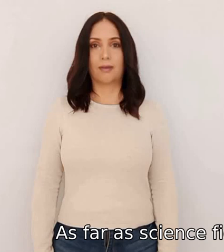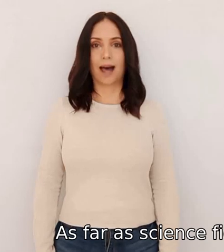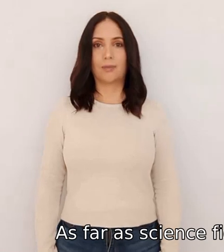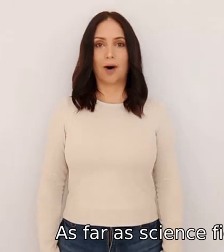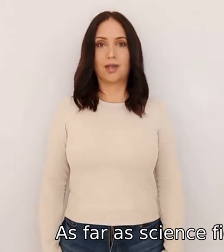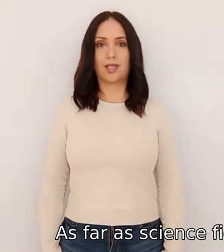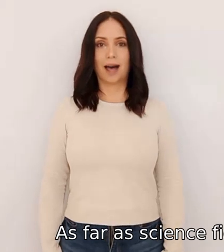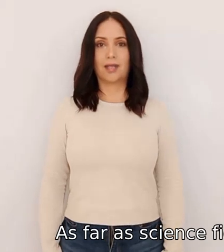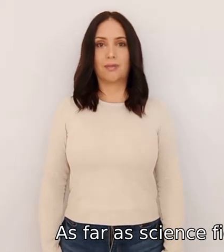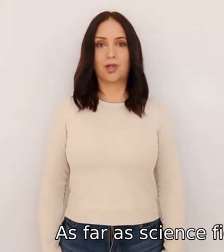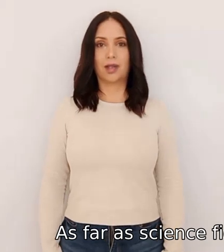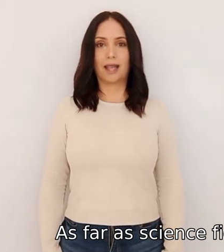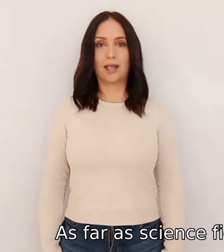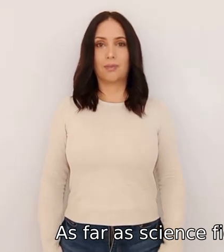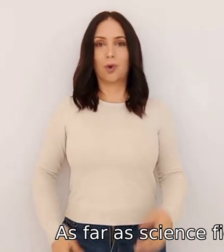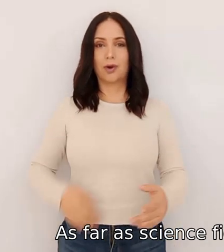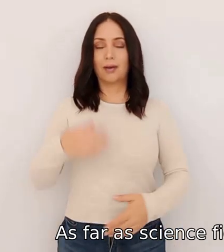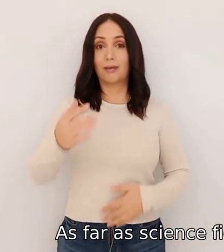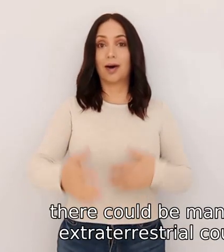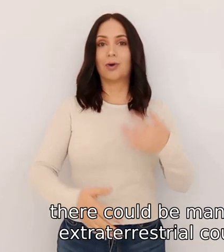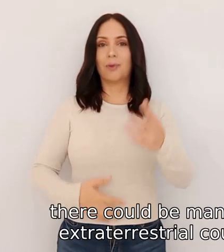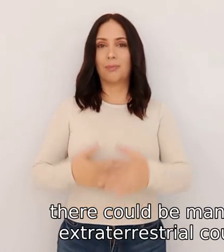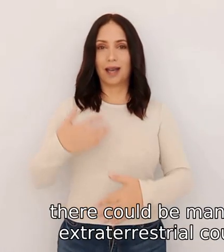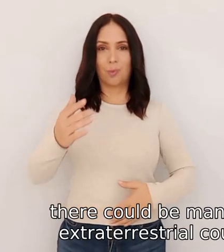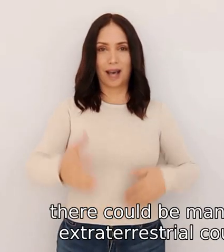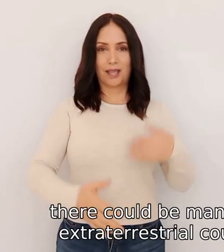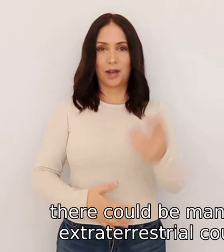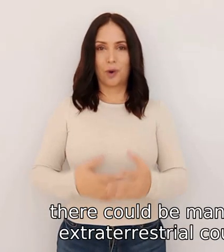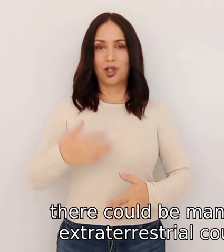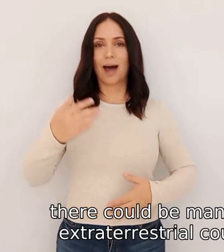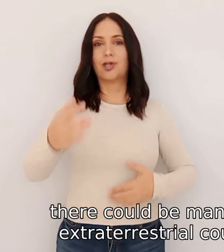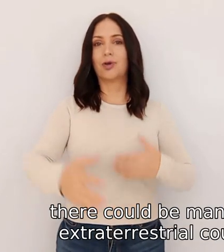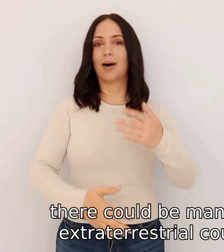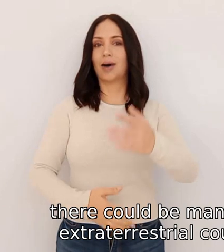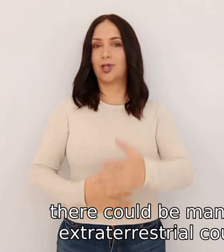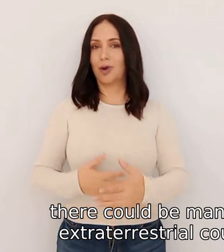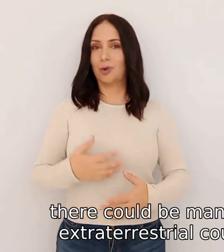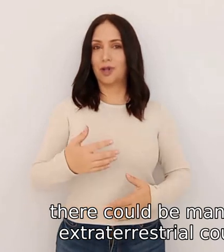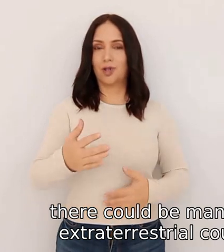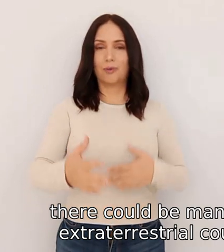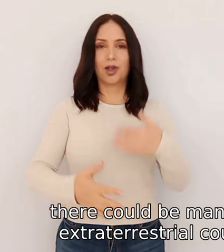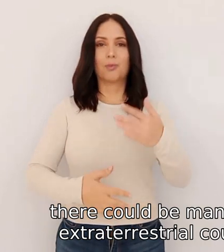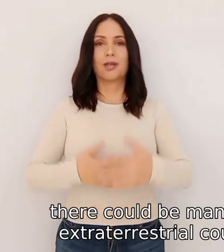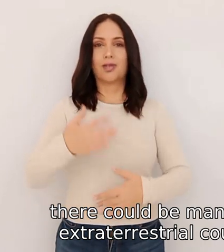as far as science fiction has explored there could be many ways in which an extraterrestrial could serve humans